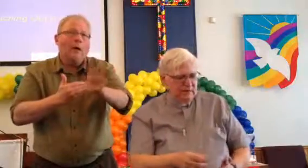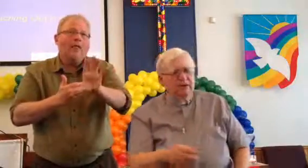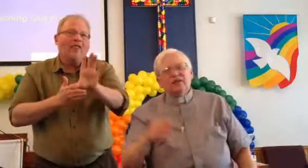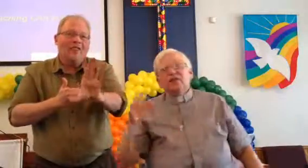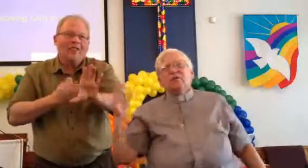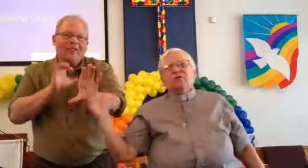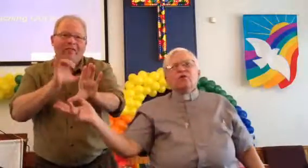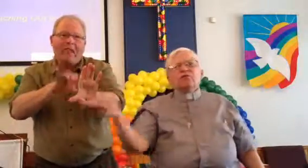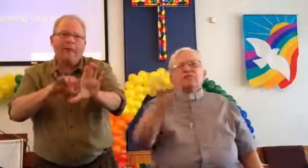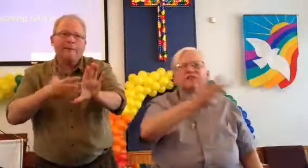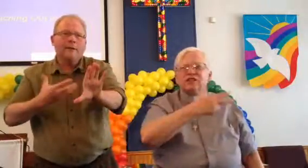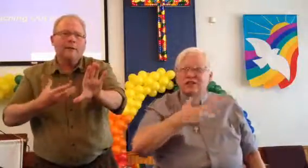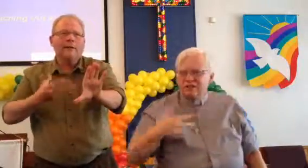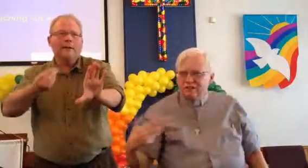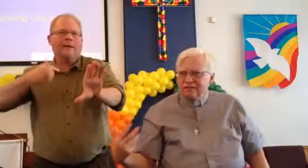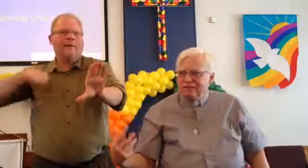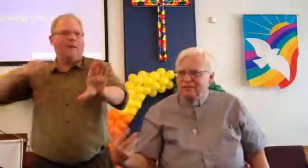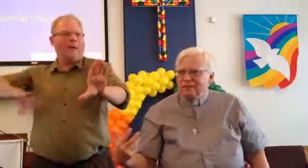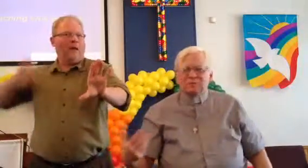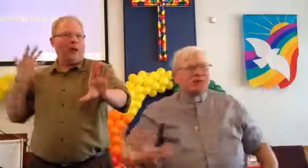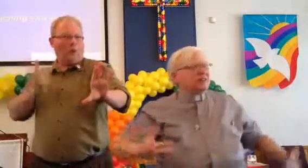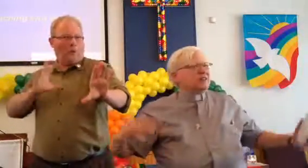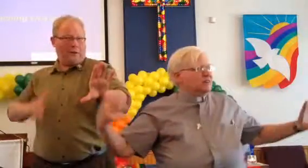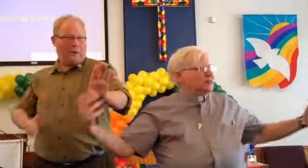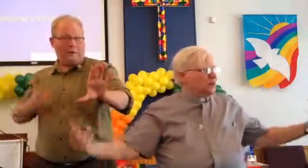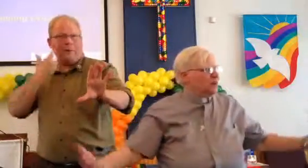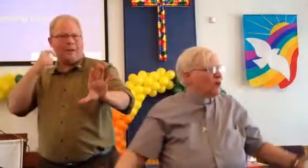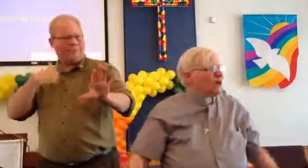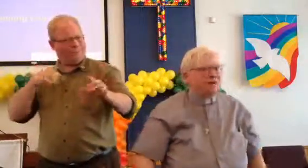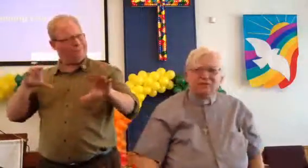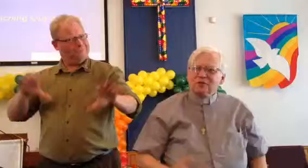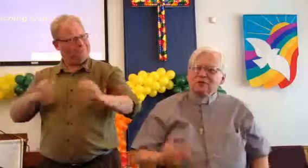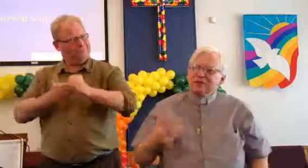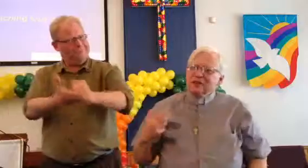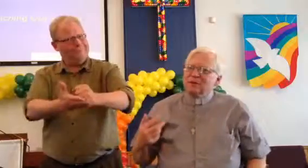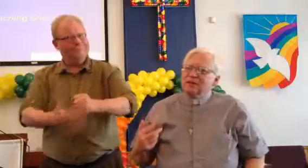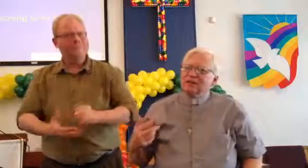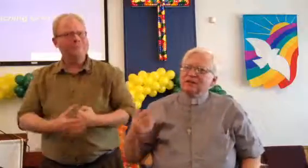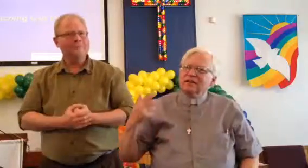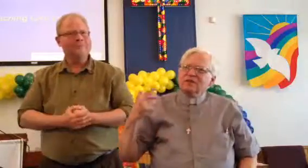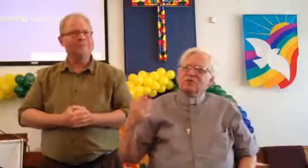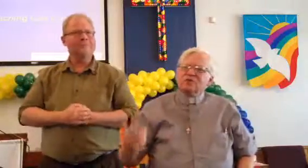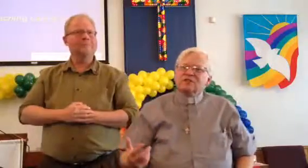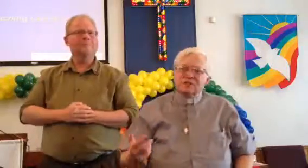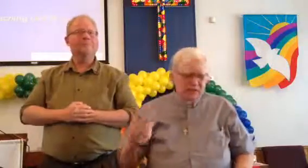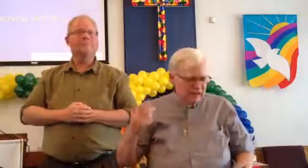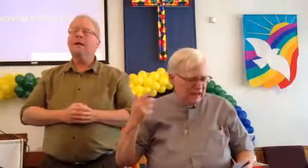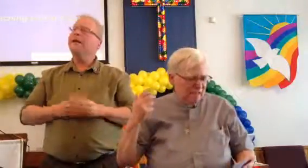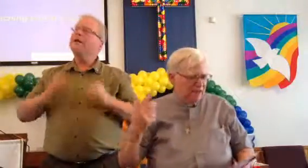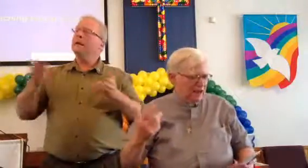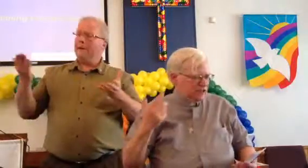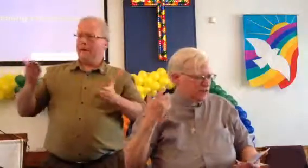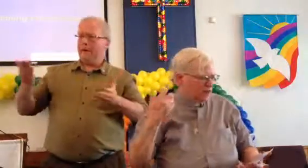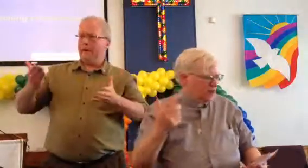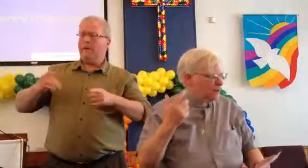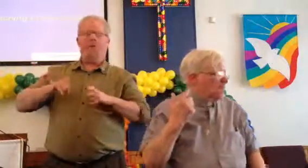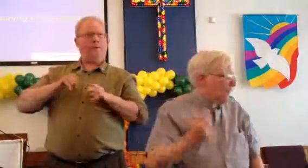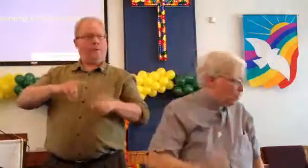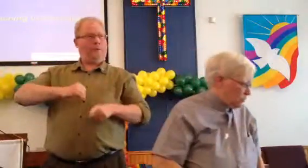You know, most of us here, especially during Pride Month here, we think about it. Most of us have faced coming out.